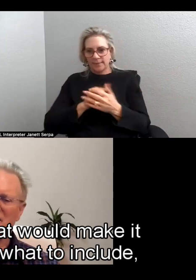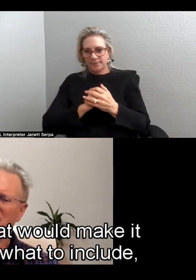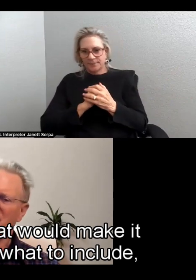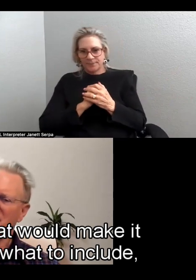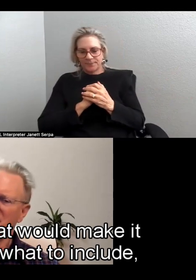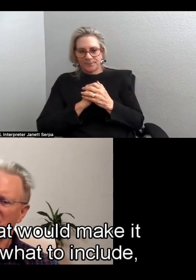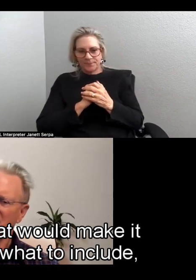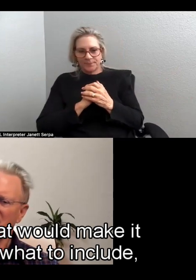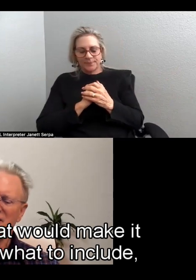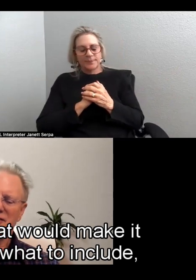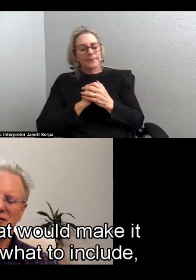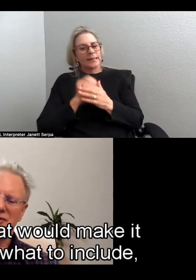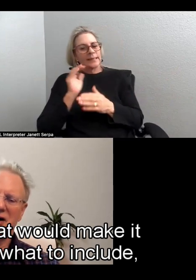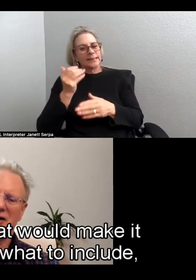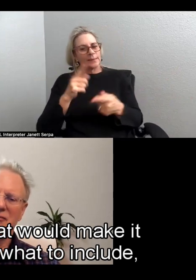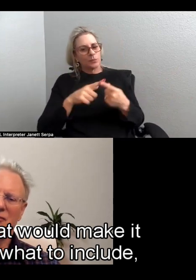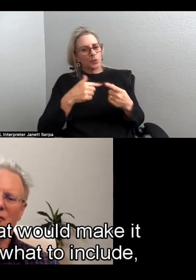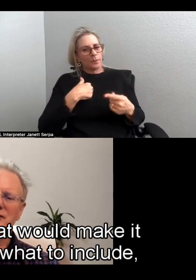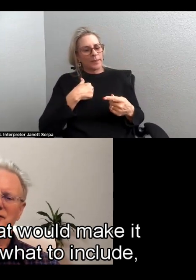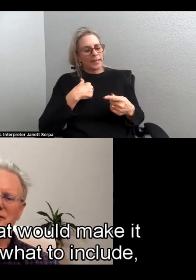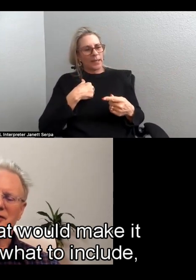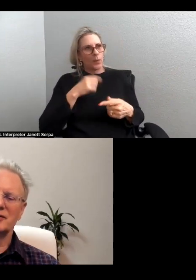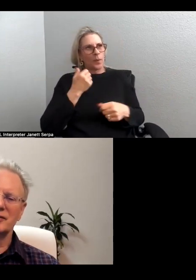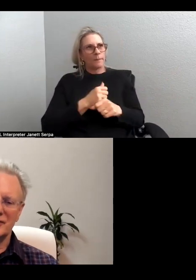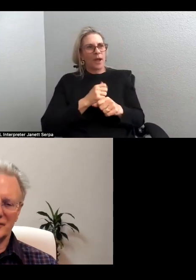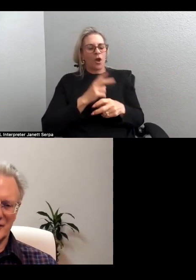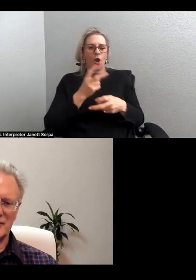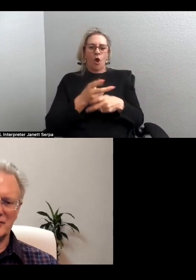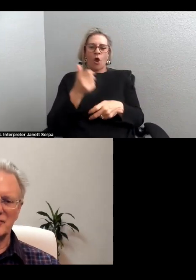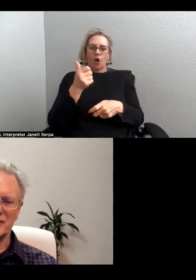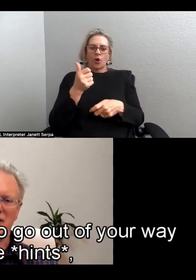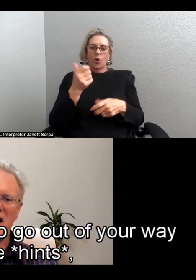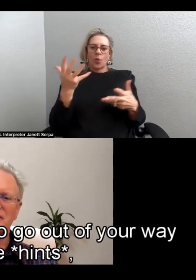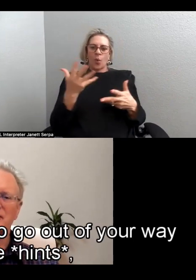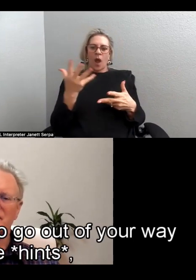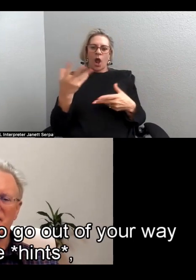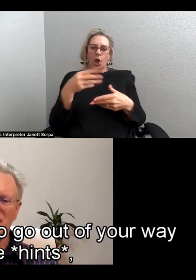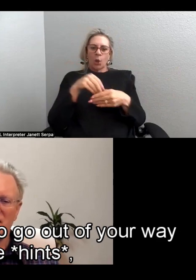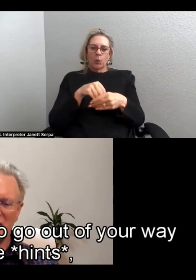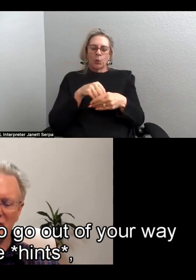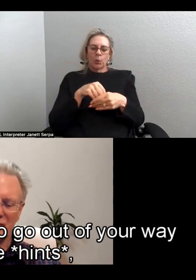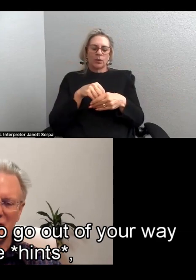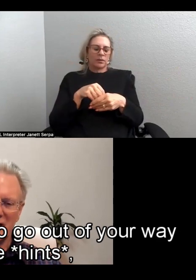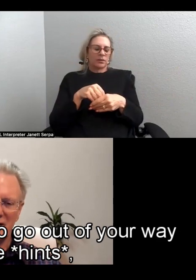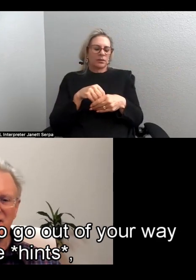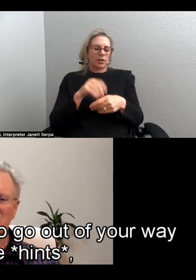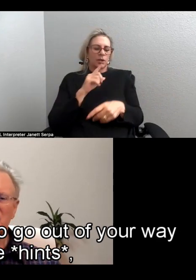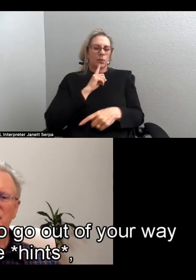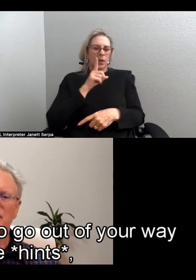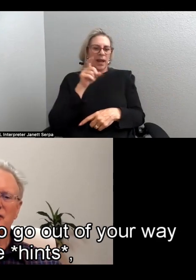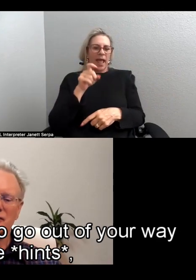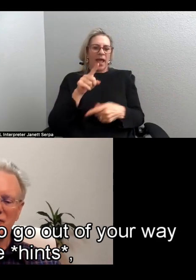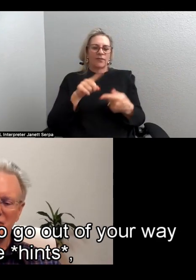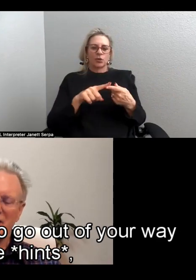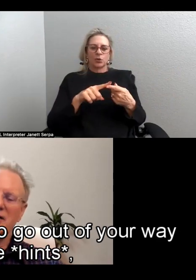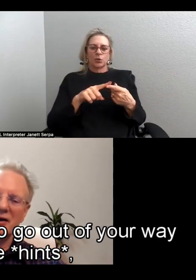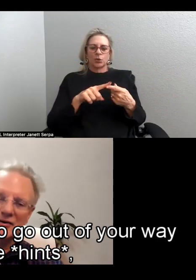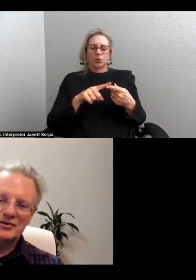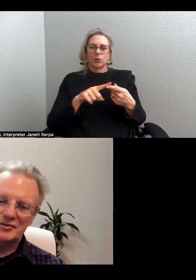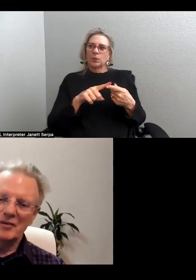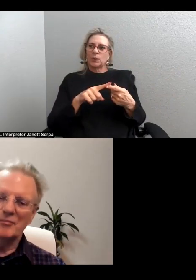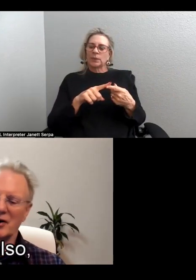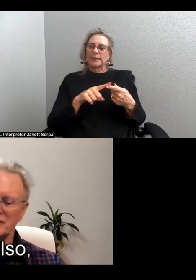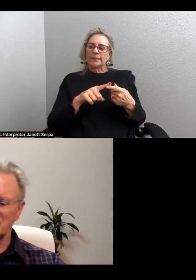that would make it harder to decide what to include, that you really have to go out of your way to include